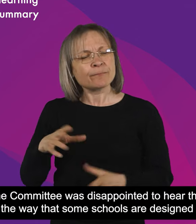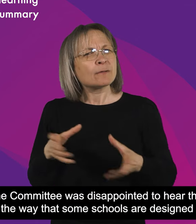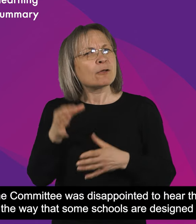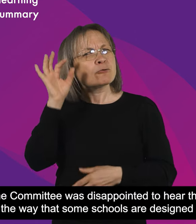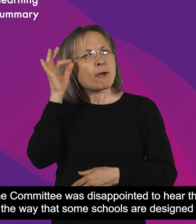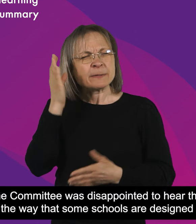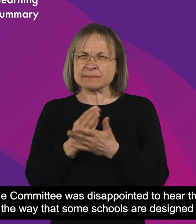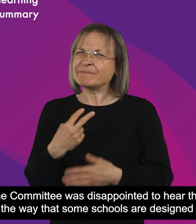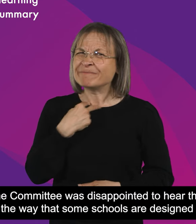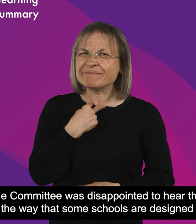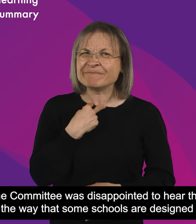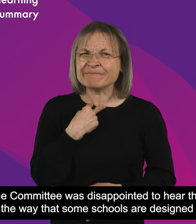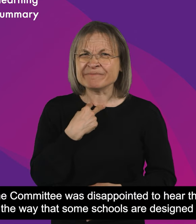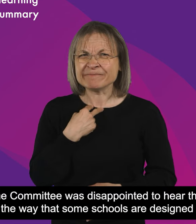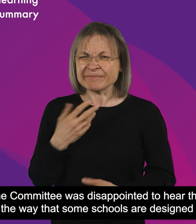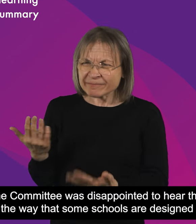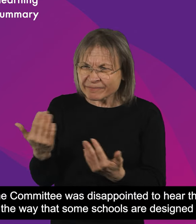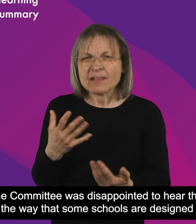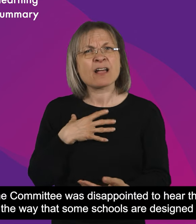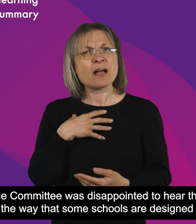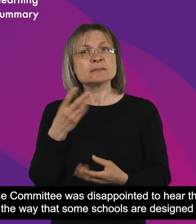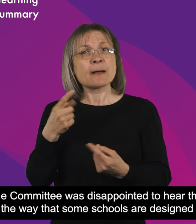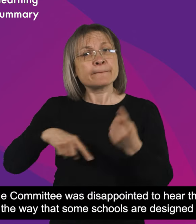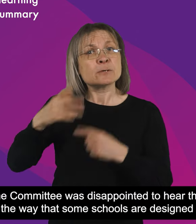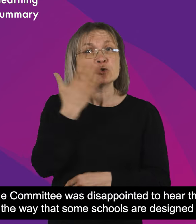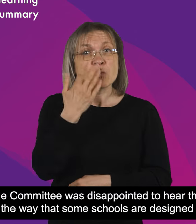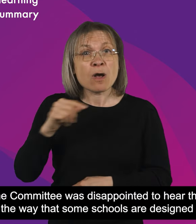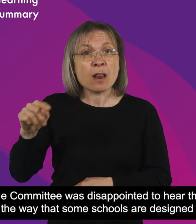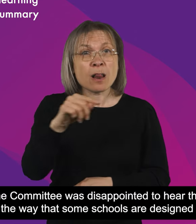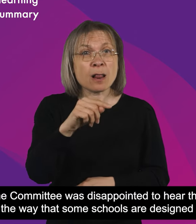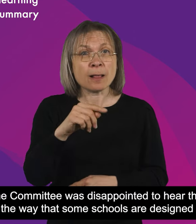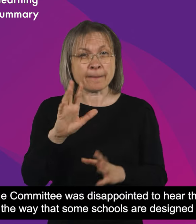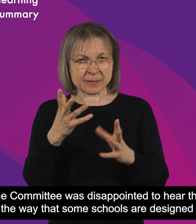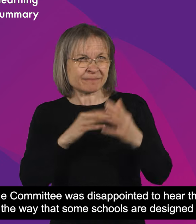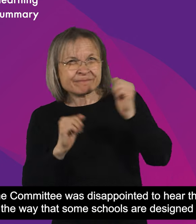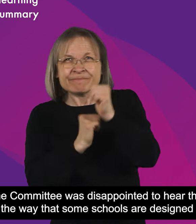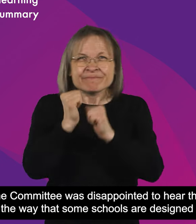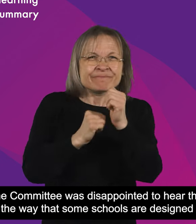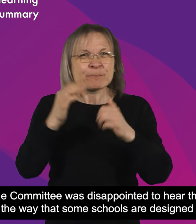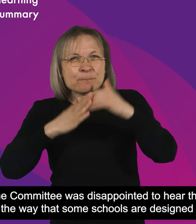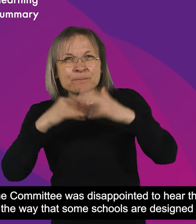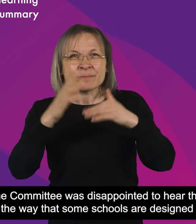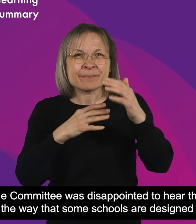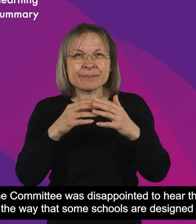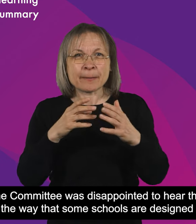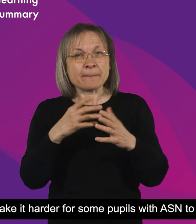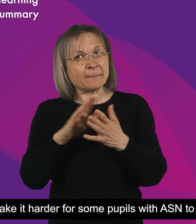The committee was disappointed to hear that the way that some schools are designed can make it harder for some pupils with ASN to learn.